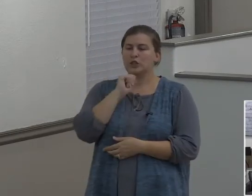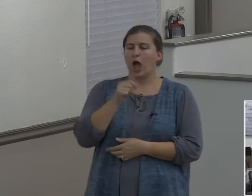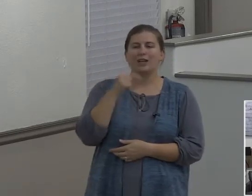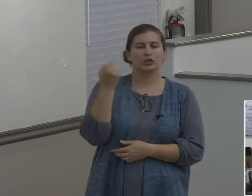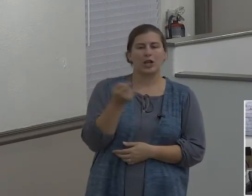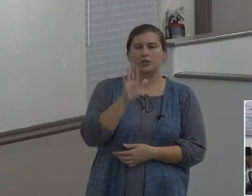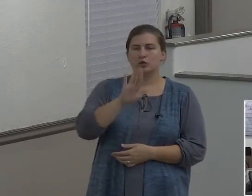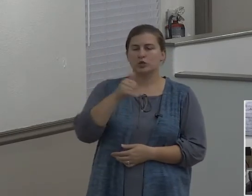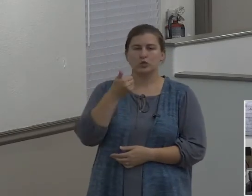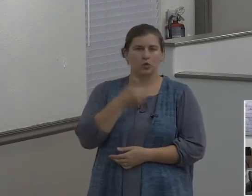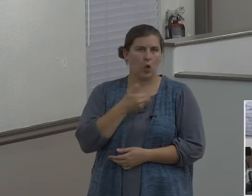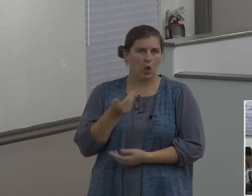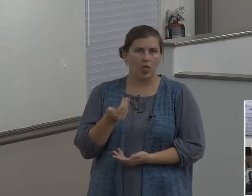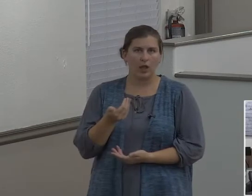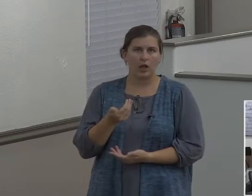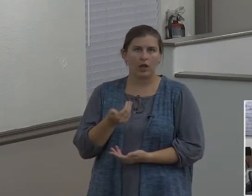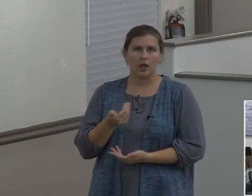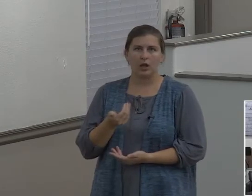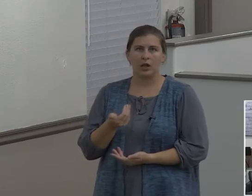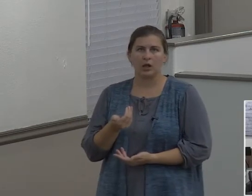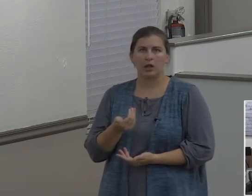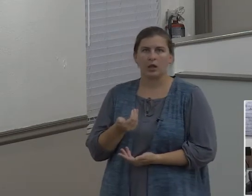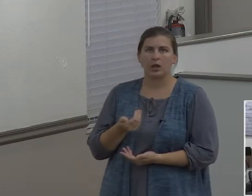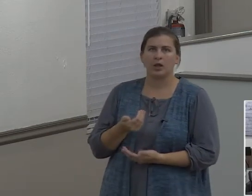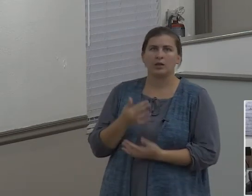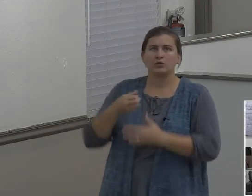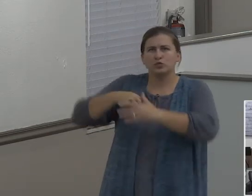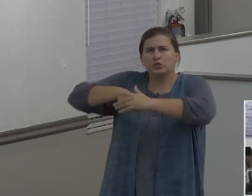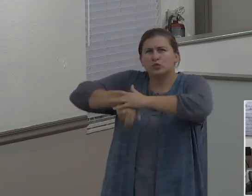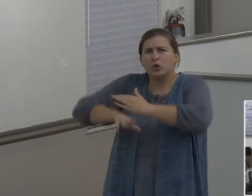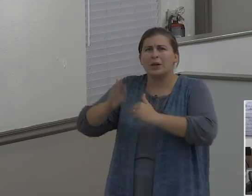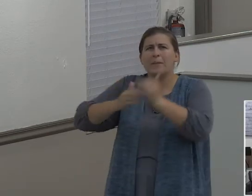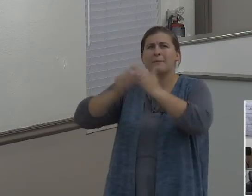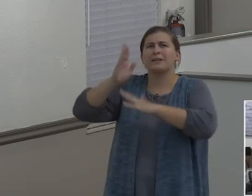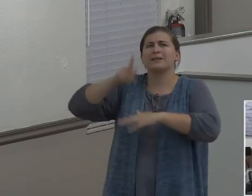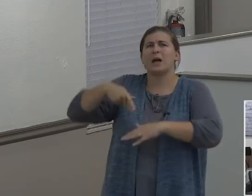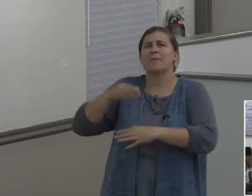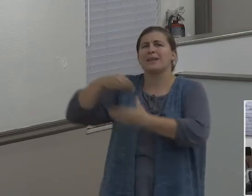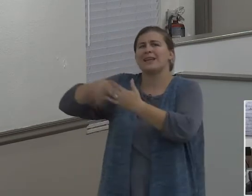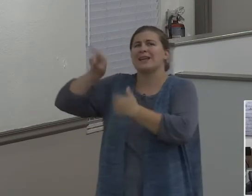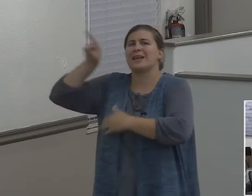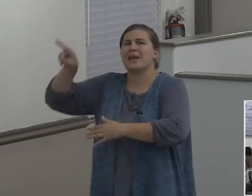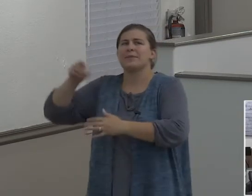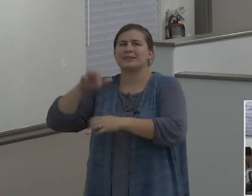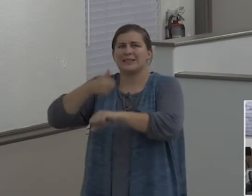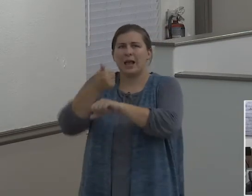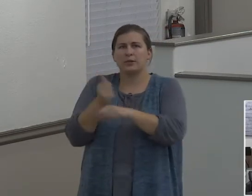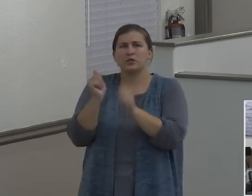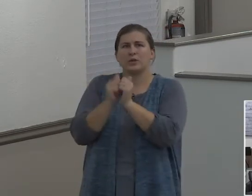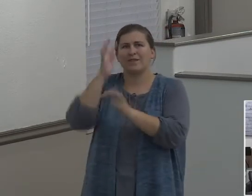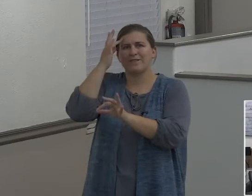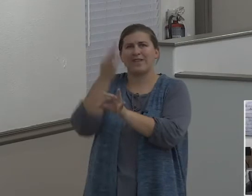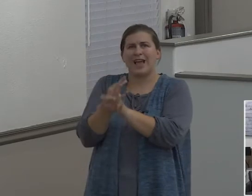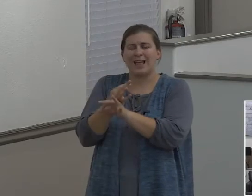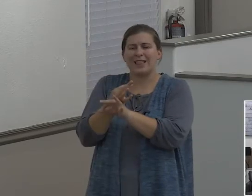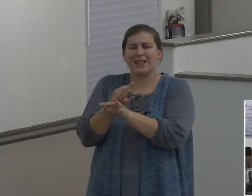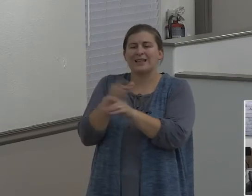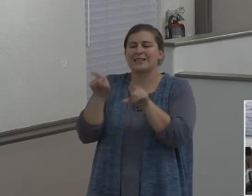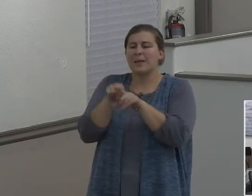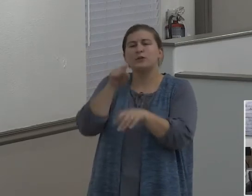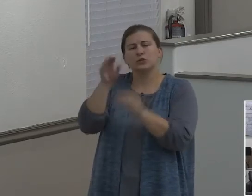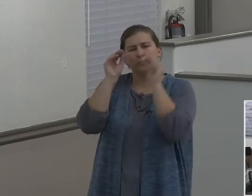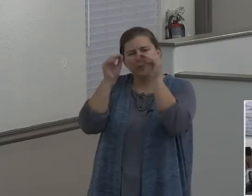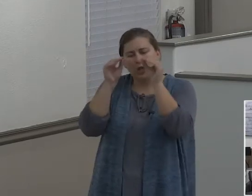built up in Him, established in faith, as ye have been taught, abounding therein with thanksgiving. Beware, lest any man spoil you through